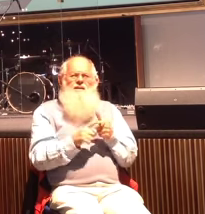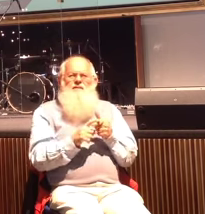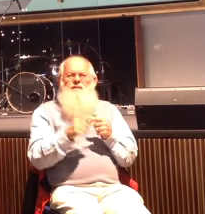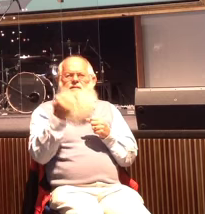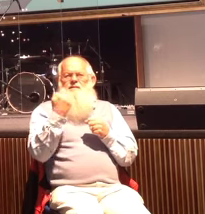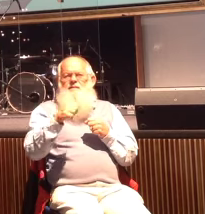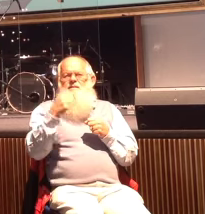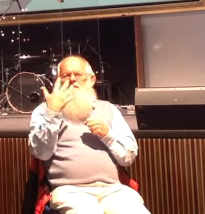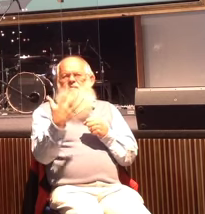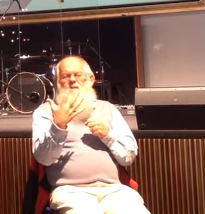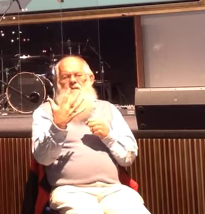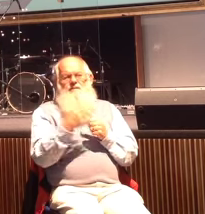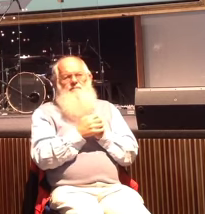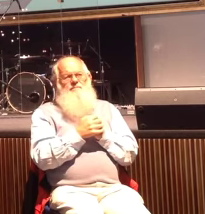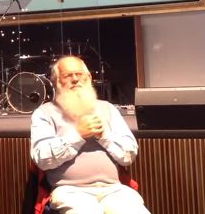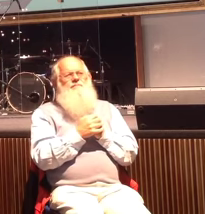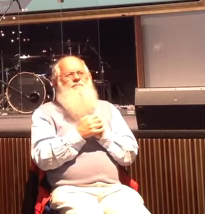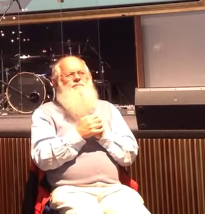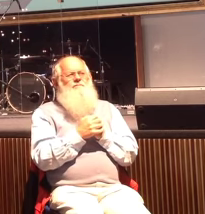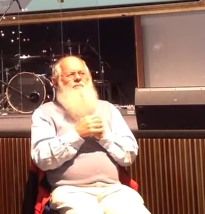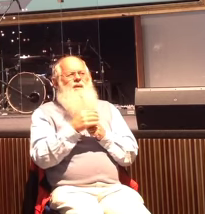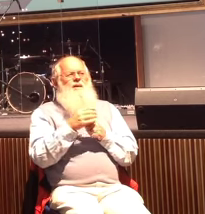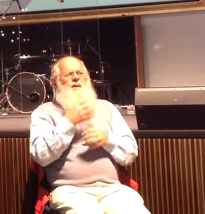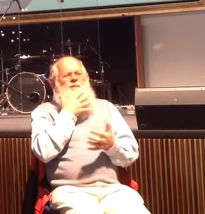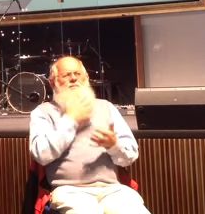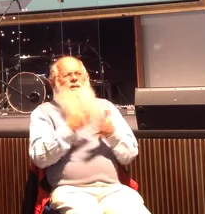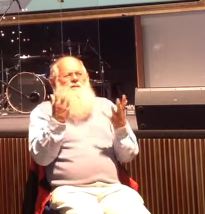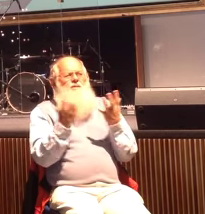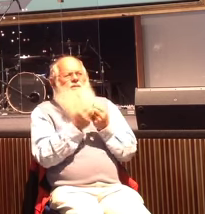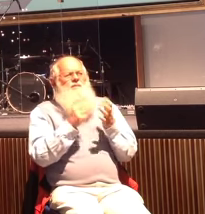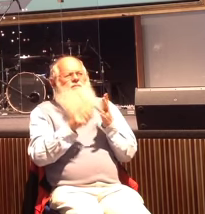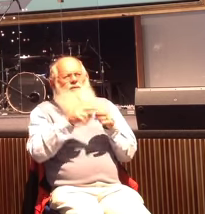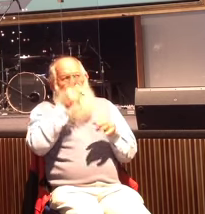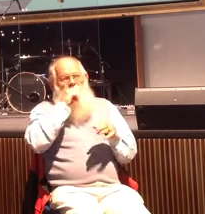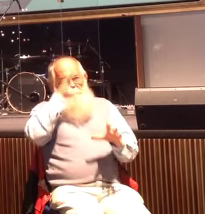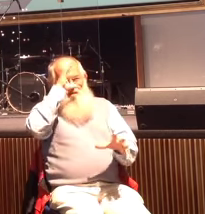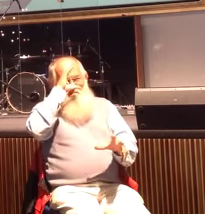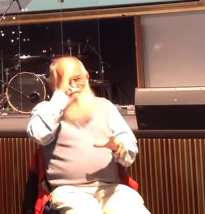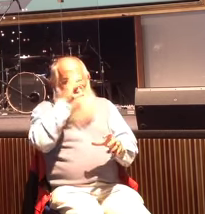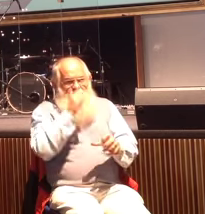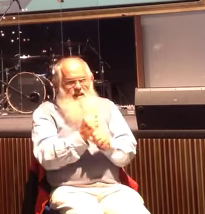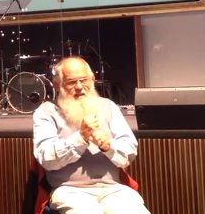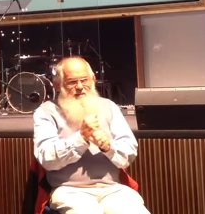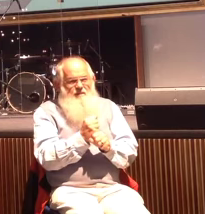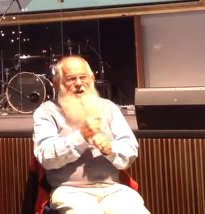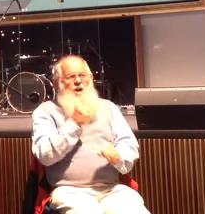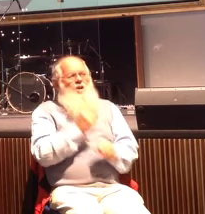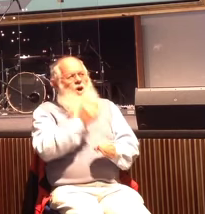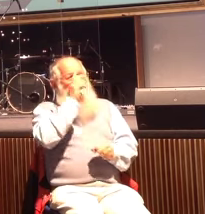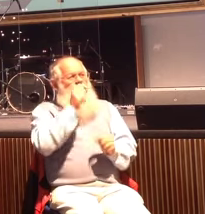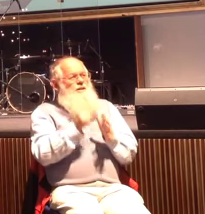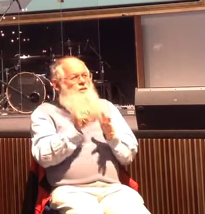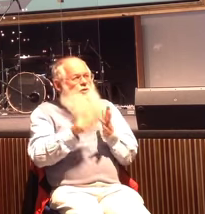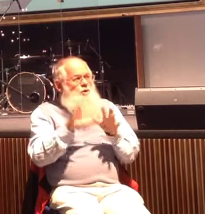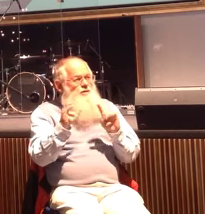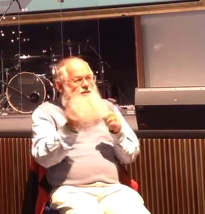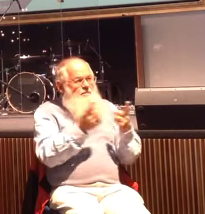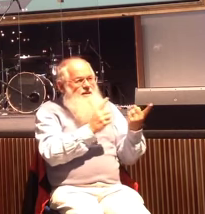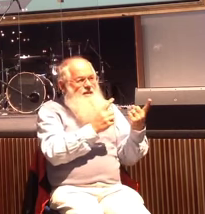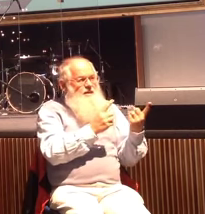It was an incredible group of people that believed that God could do something. And they kept the heartbeat alive